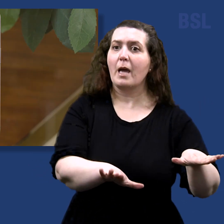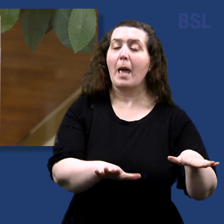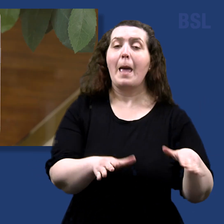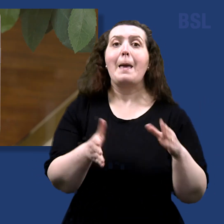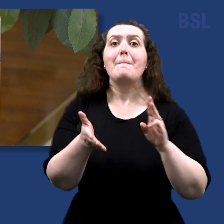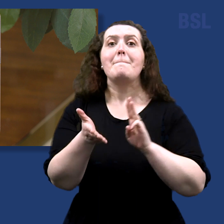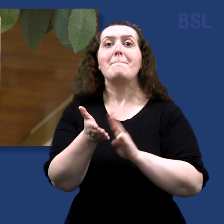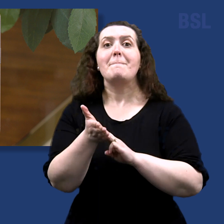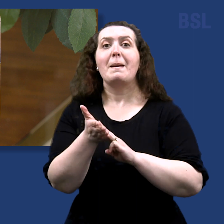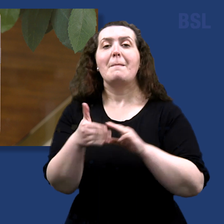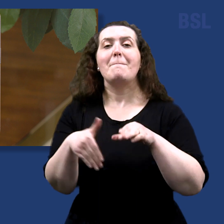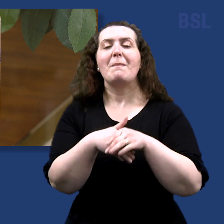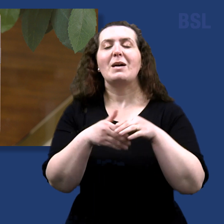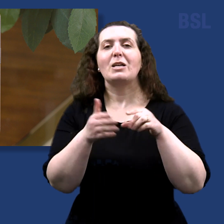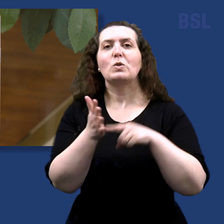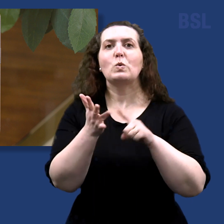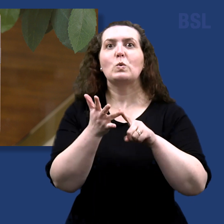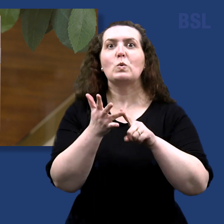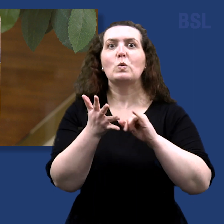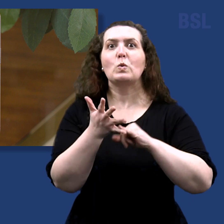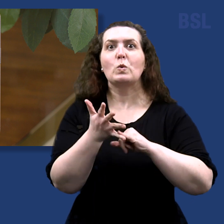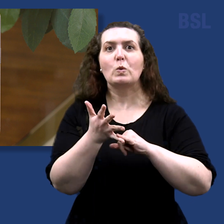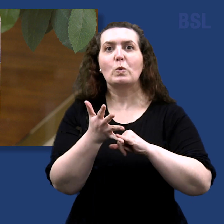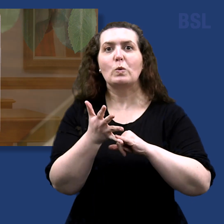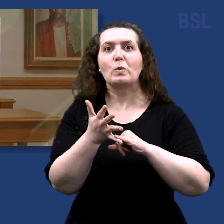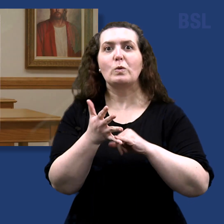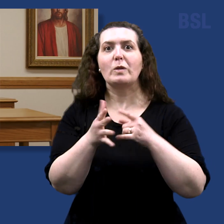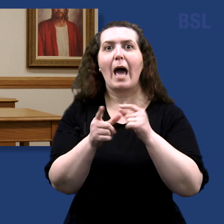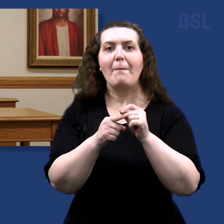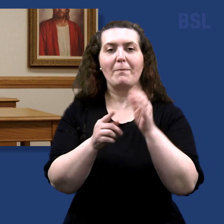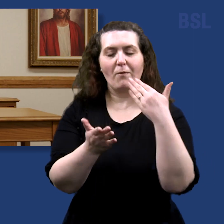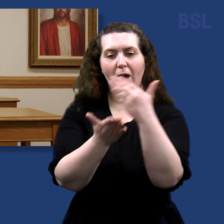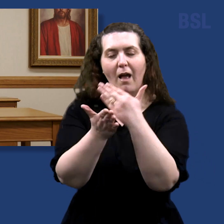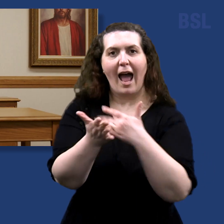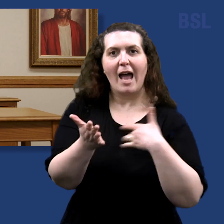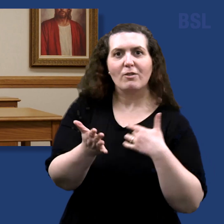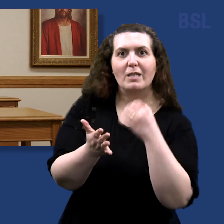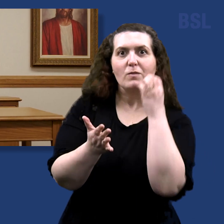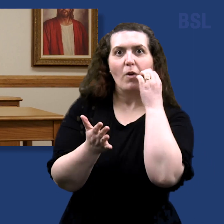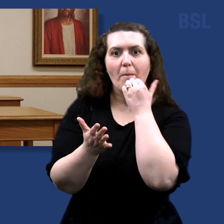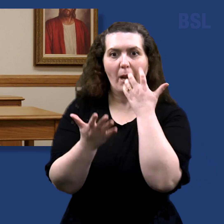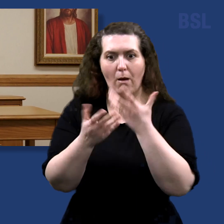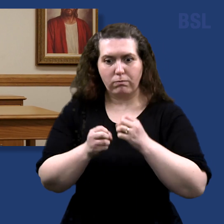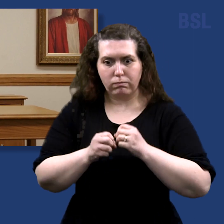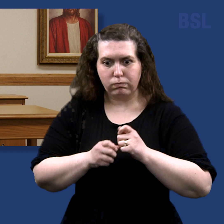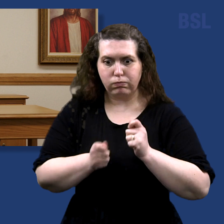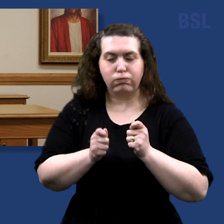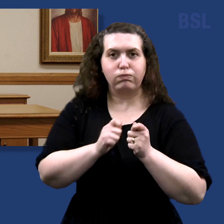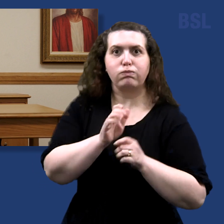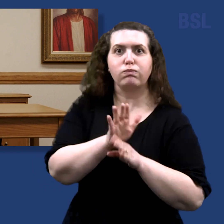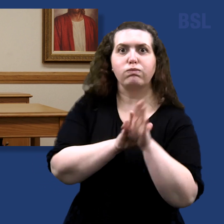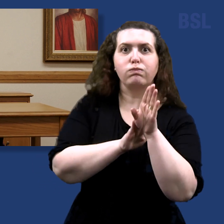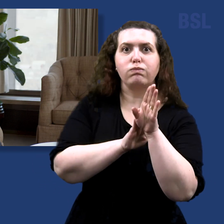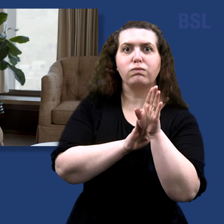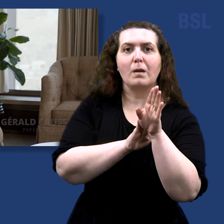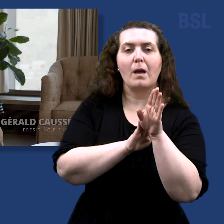directory to a powerful tool for administration in the Church around the world. The Member Tools app is going to